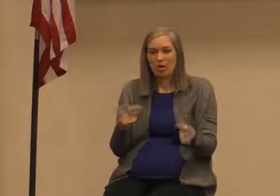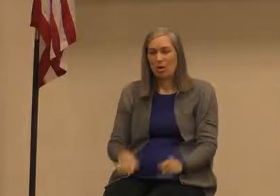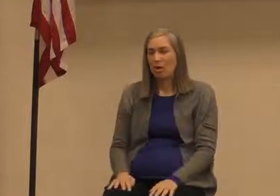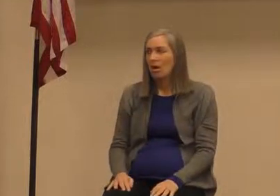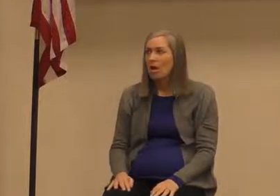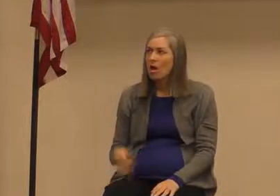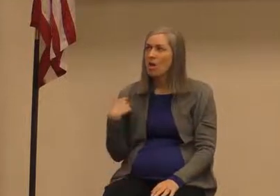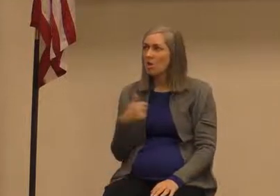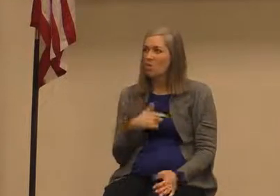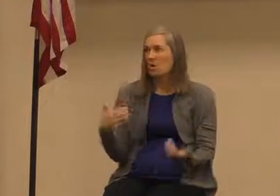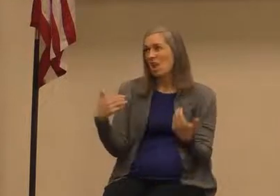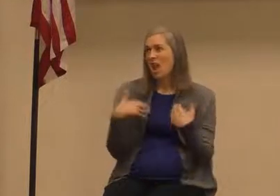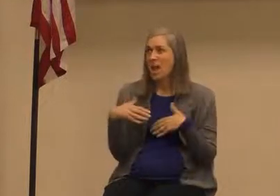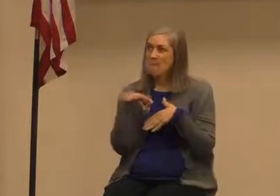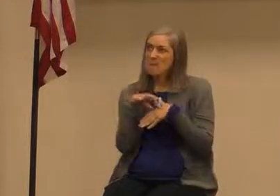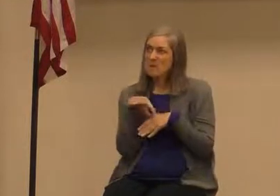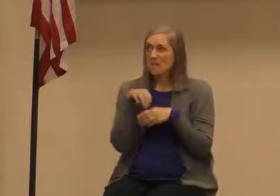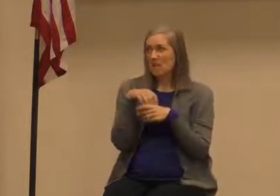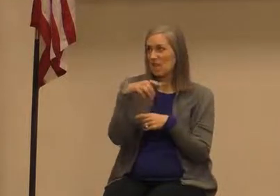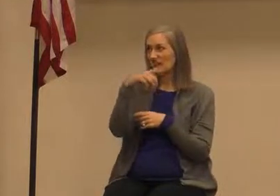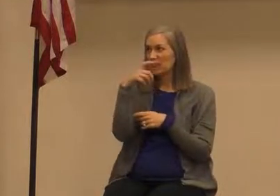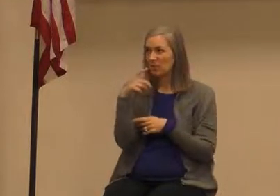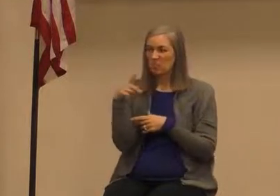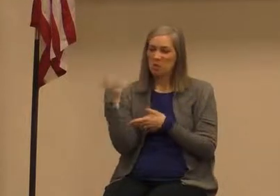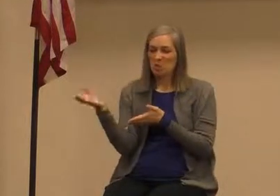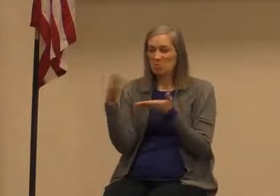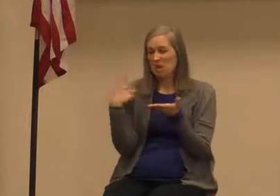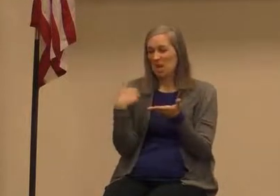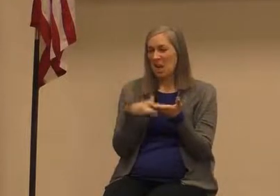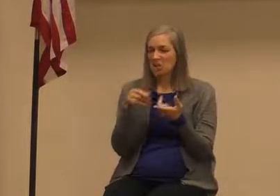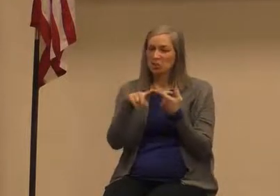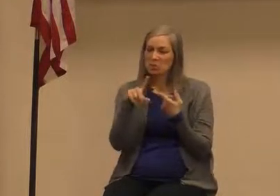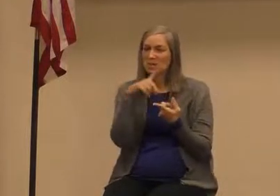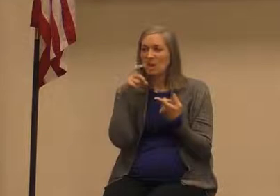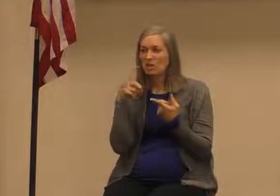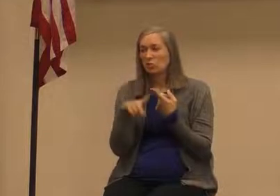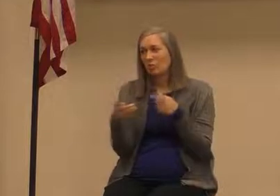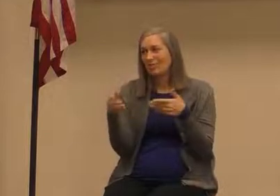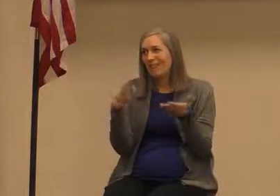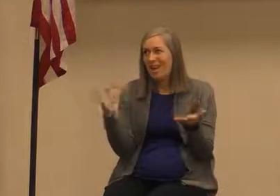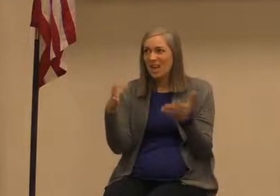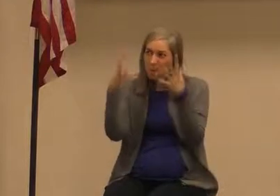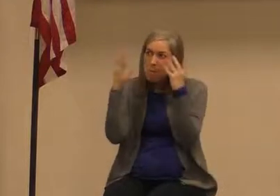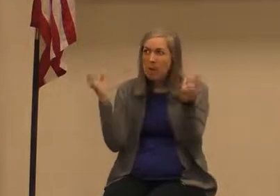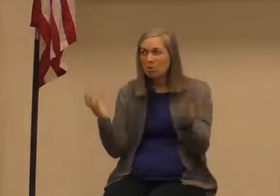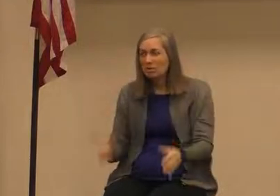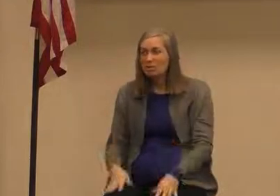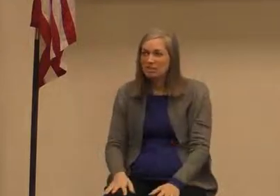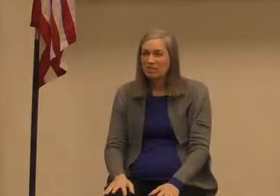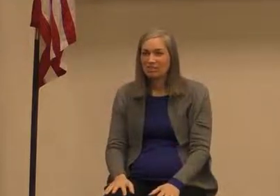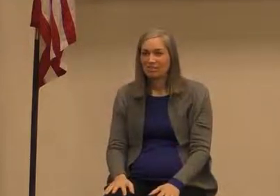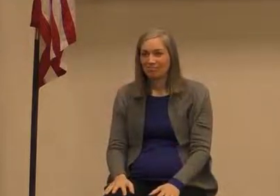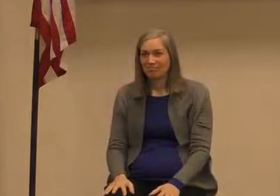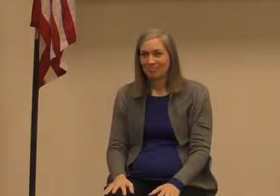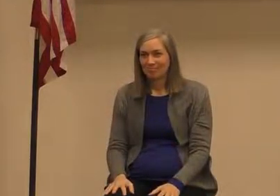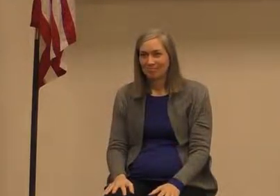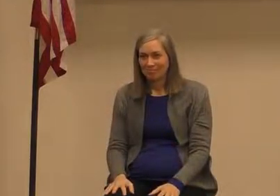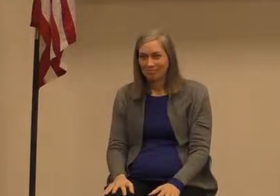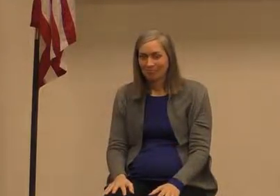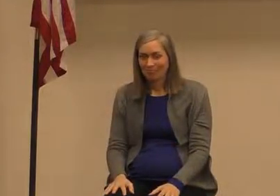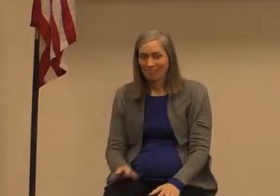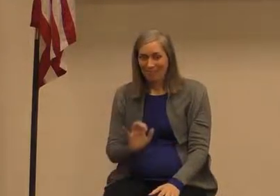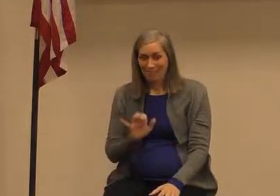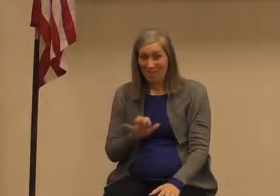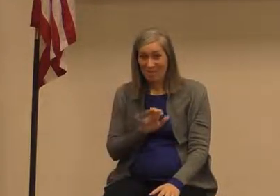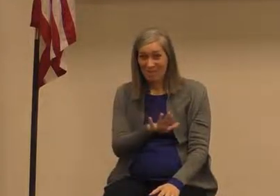right did you bring us out to the desert to die here Moses that was their response was it not and God